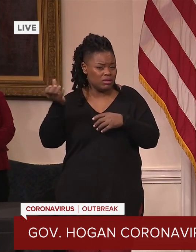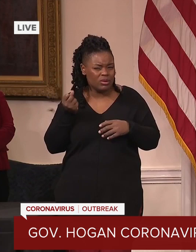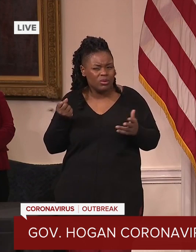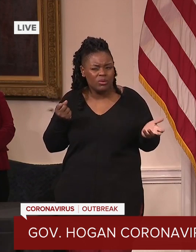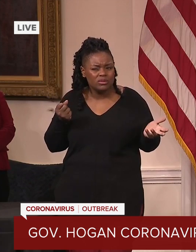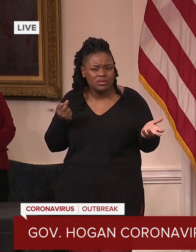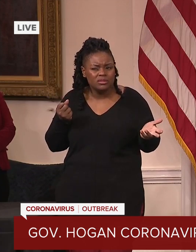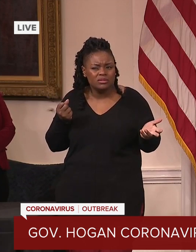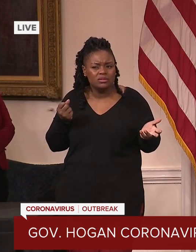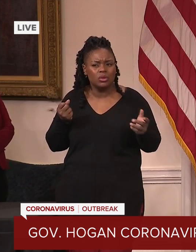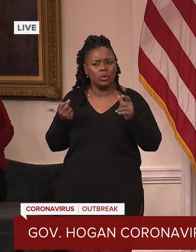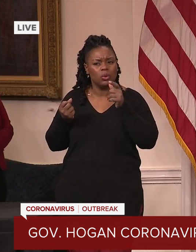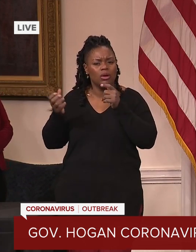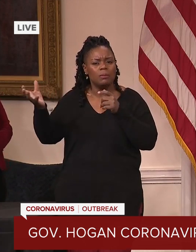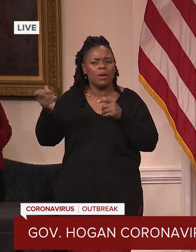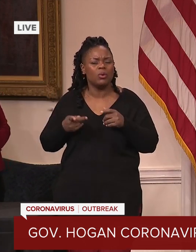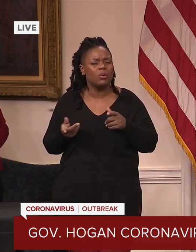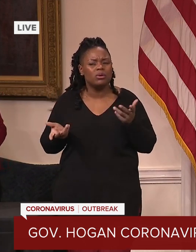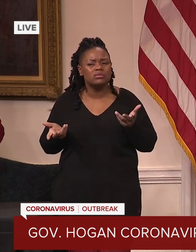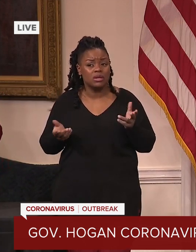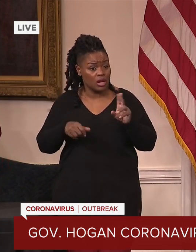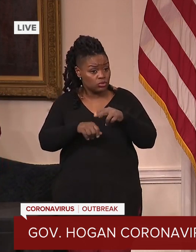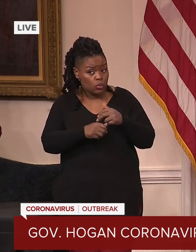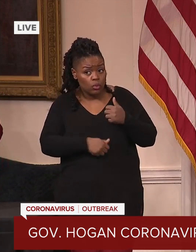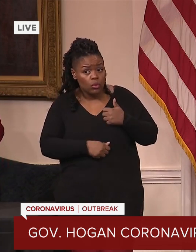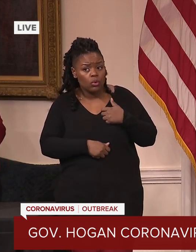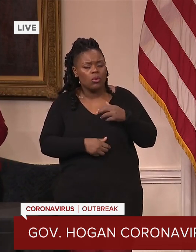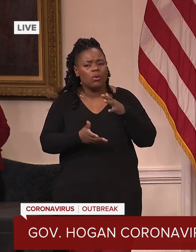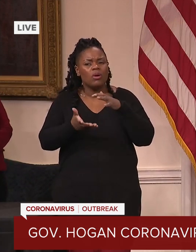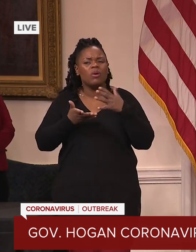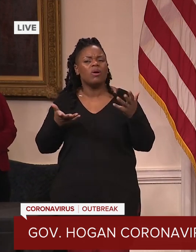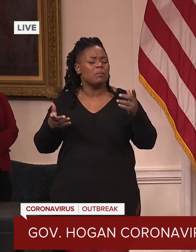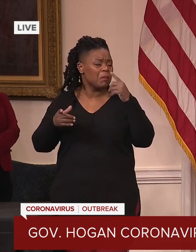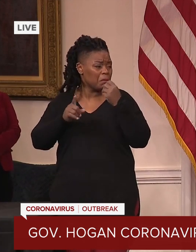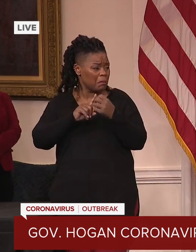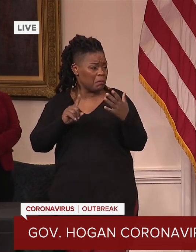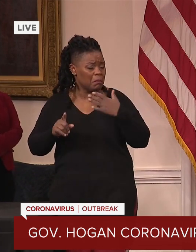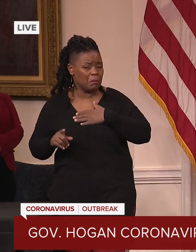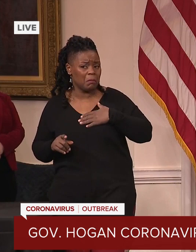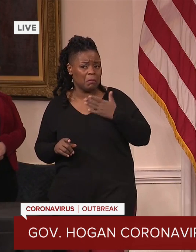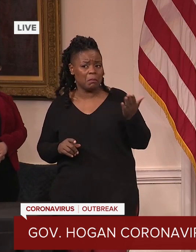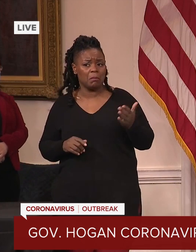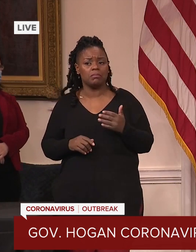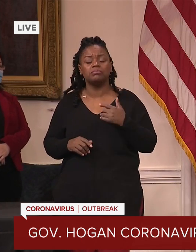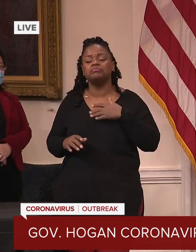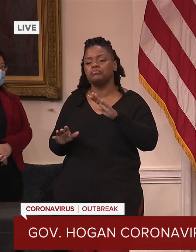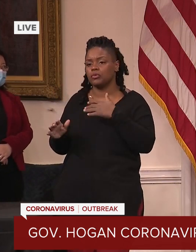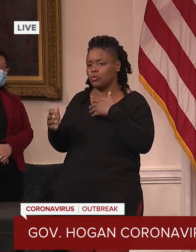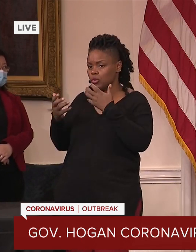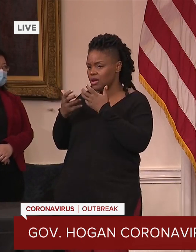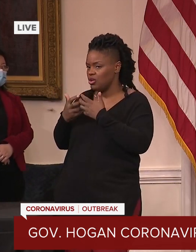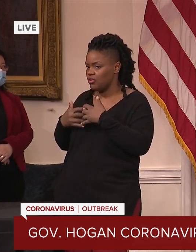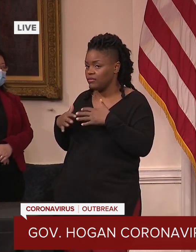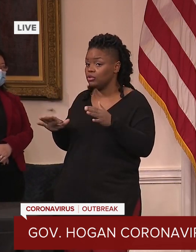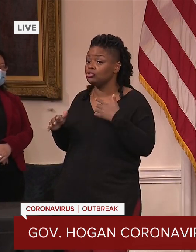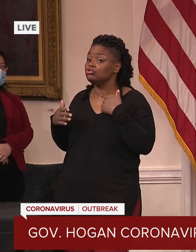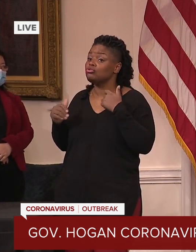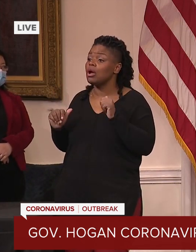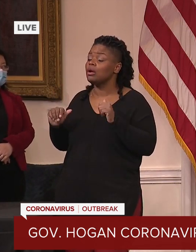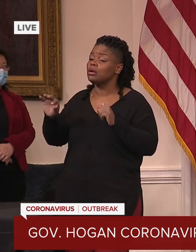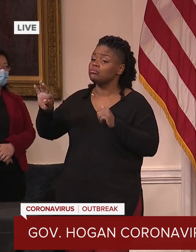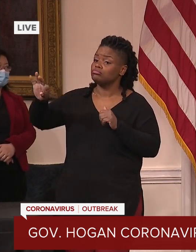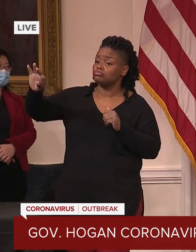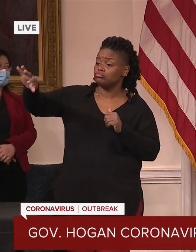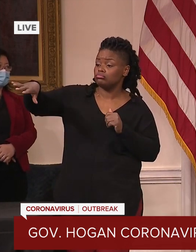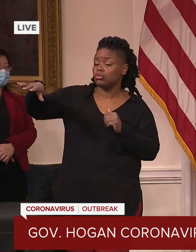elaborate a bit more on that? Yeah, I think we're going to work our way through that. Right now, it's just discussions with the hospital association, with the heads of